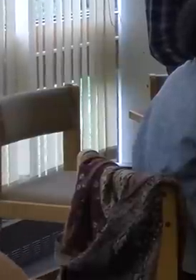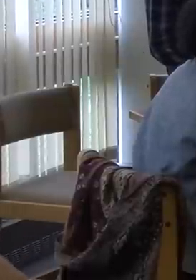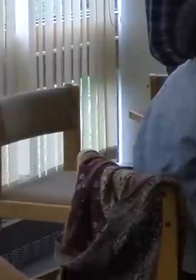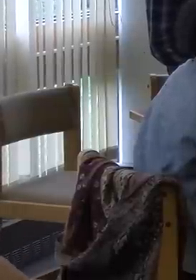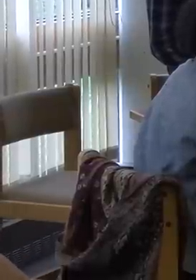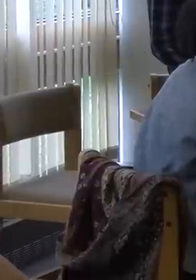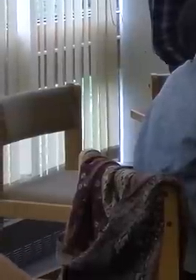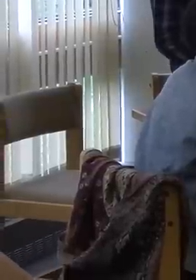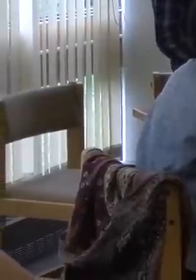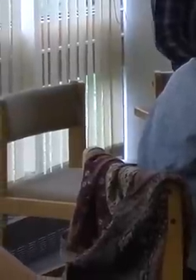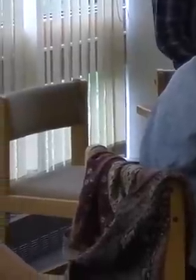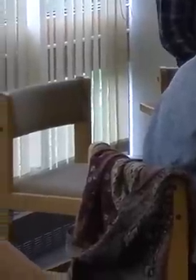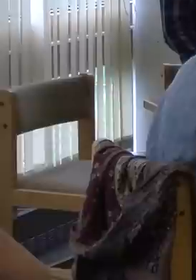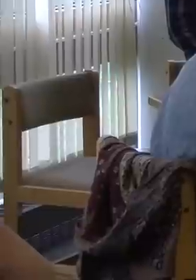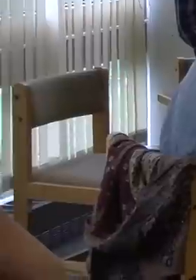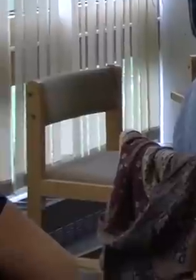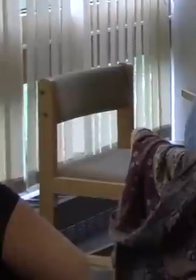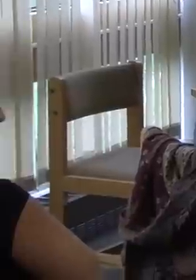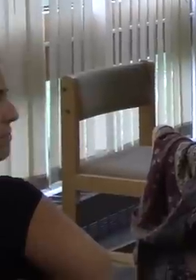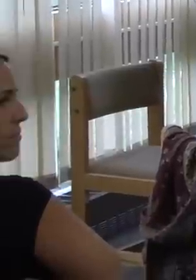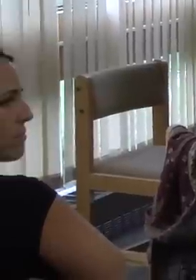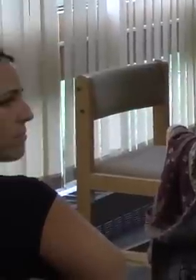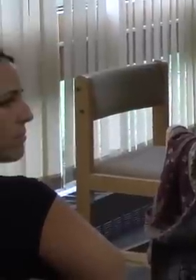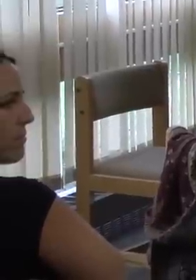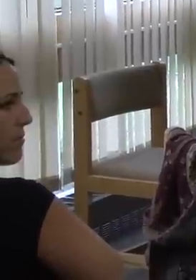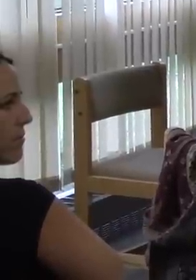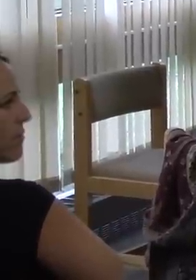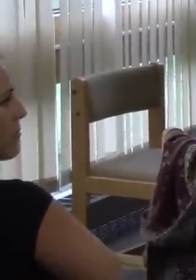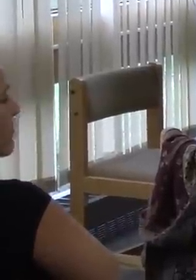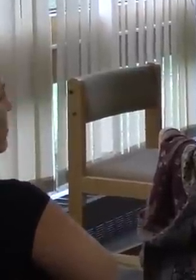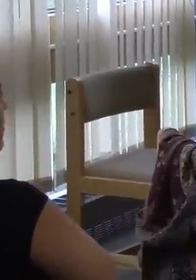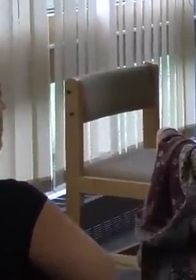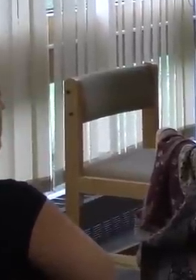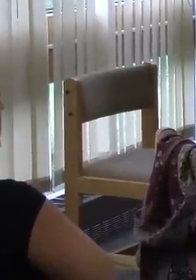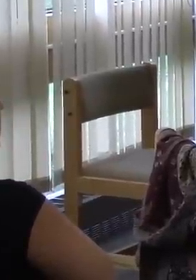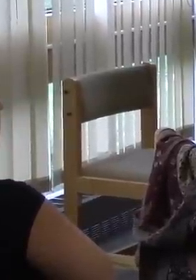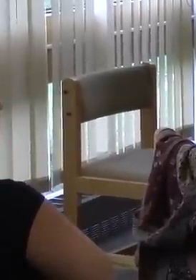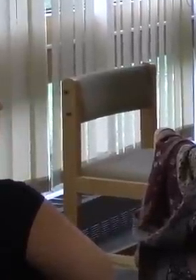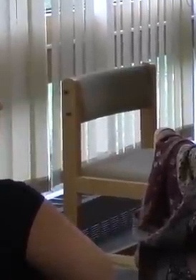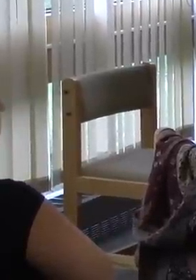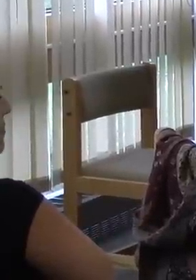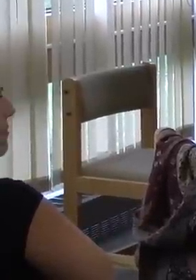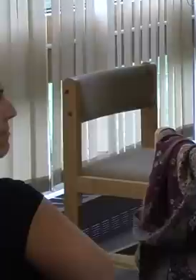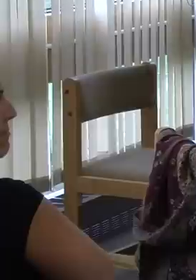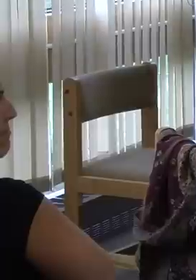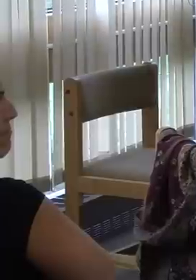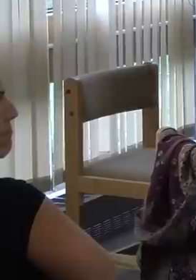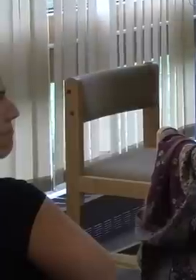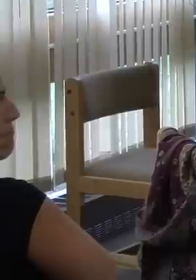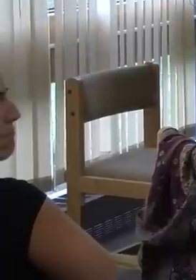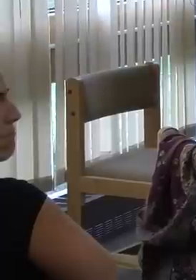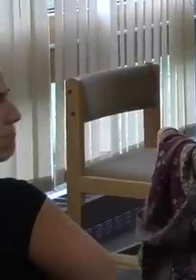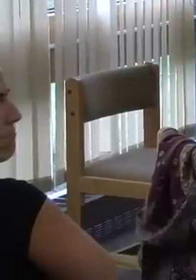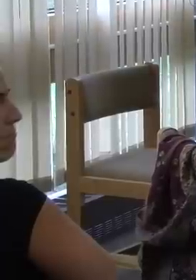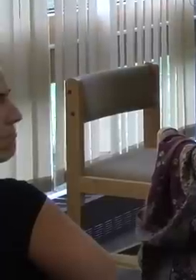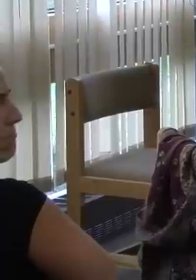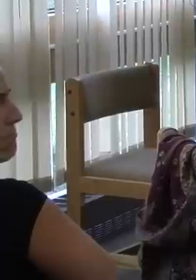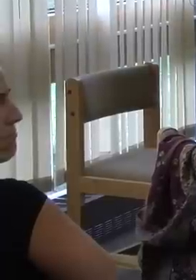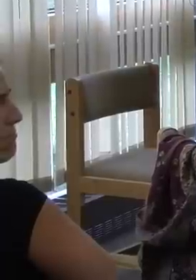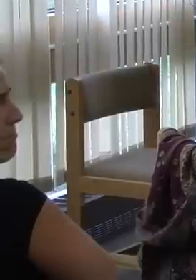You know, looking back on it, you know, it would have been nice to know how to sign, but at that point in time, I was too